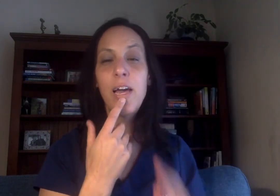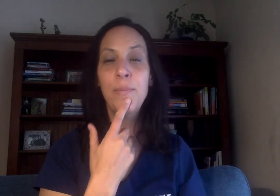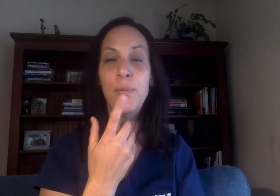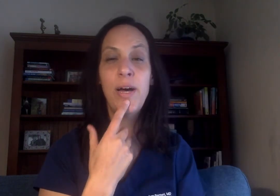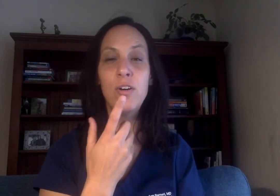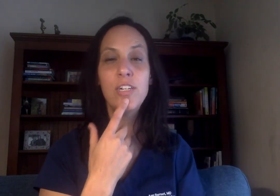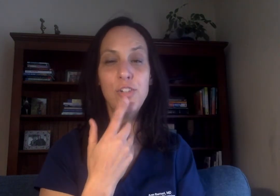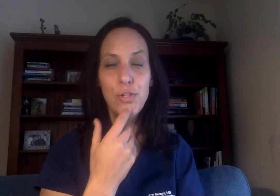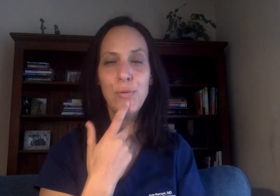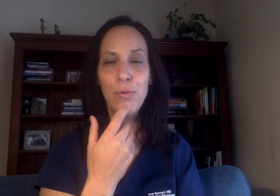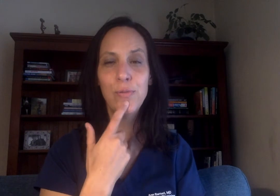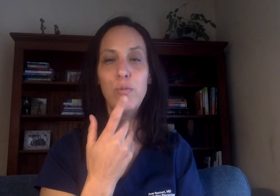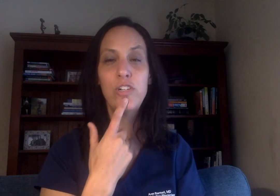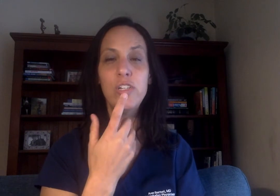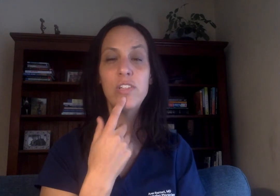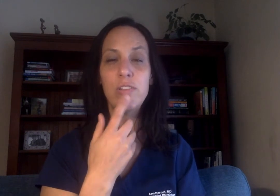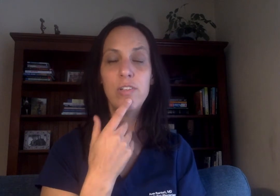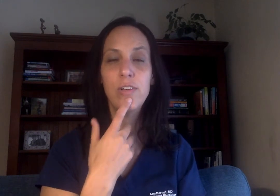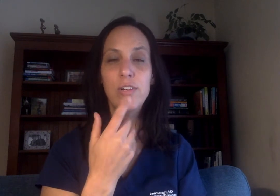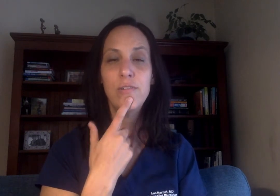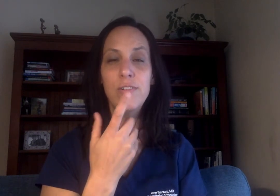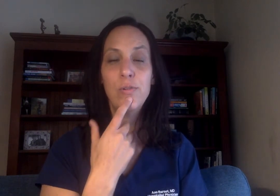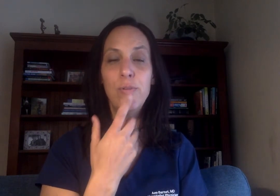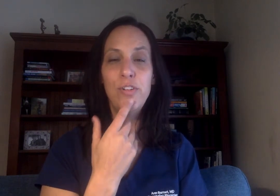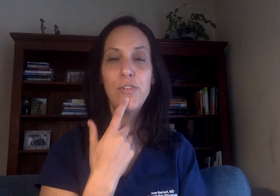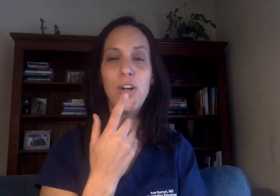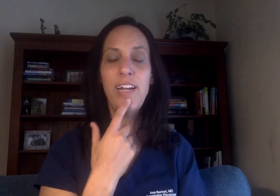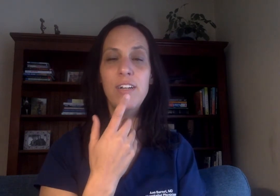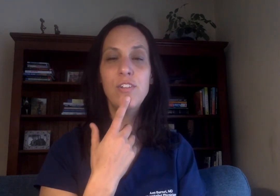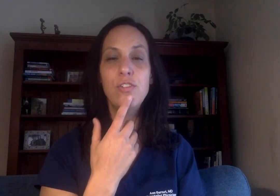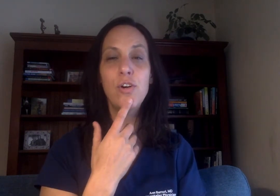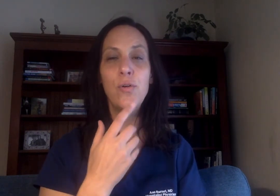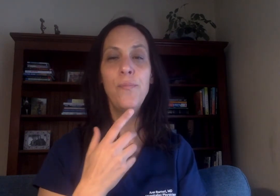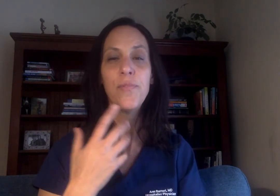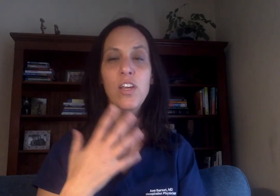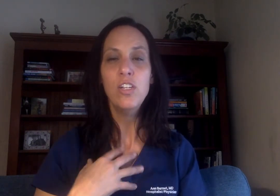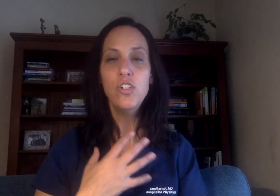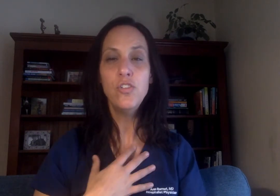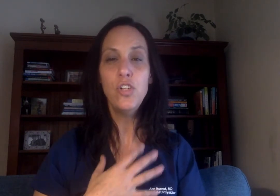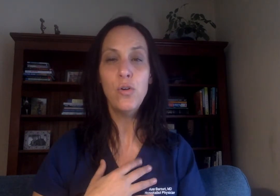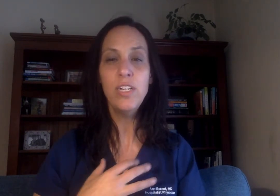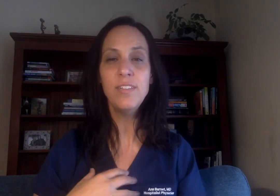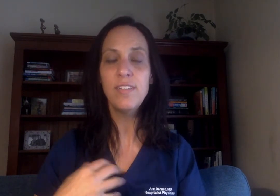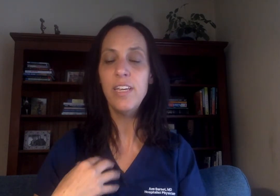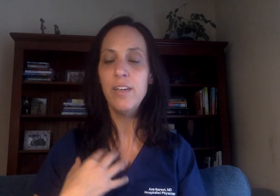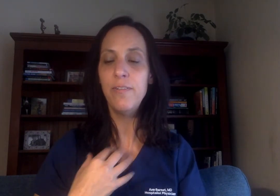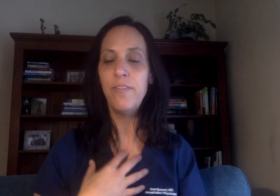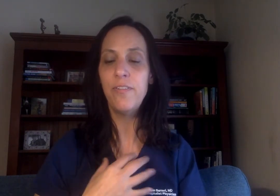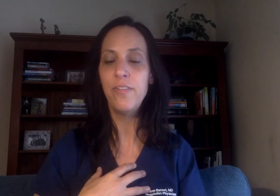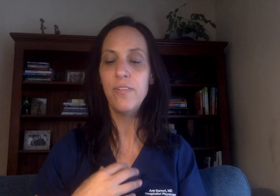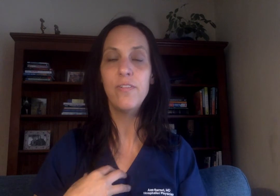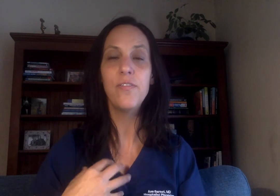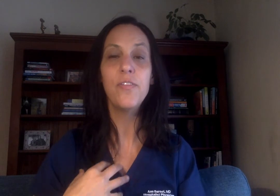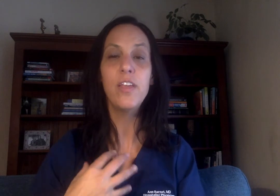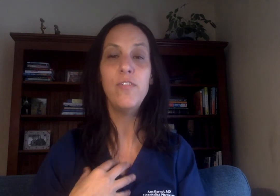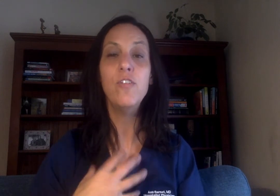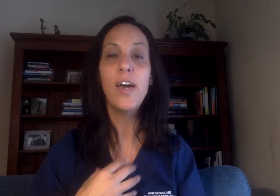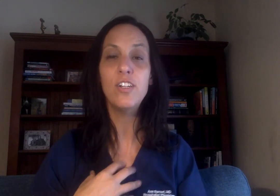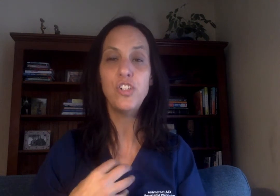I'm about a 2 which is which is great. So just notice if if you've had a